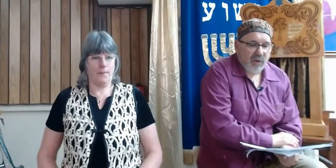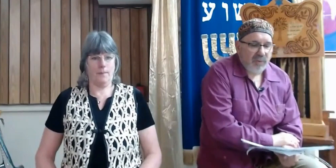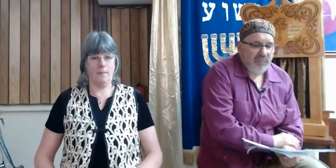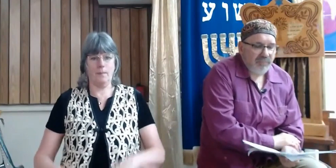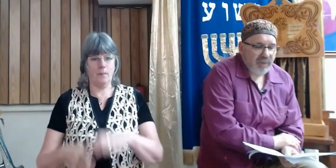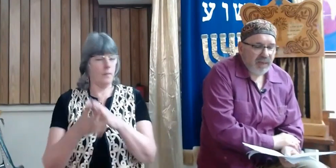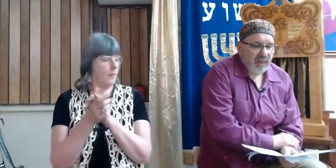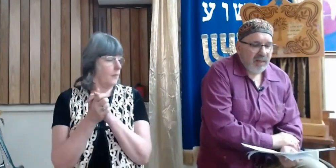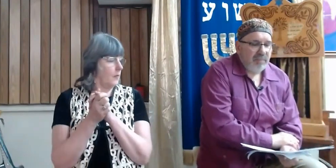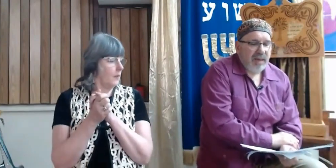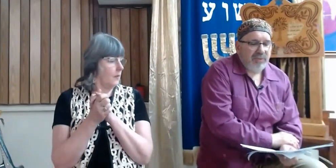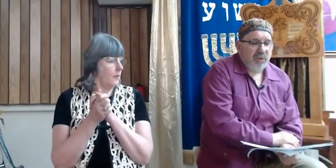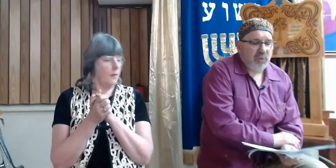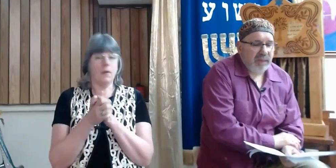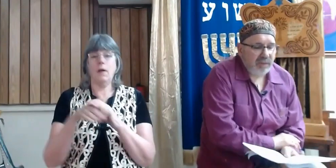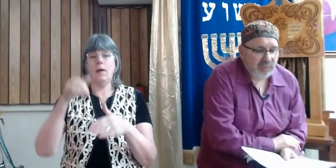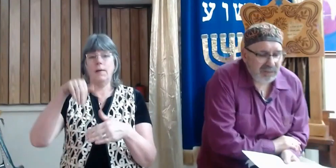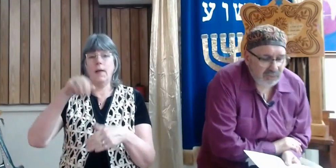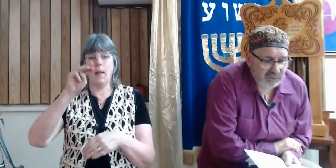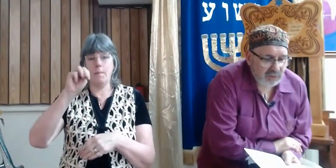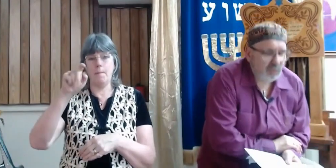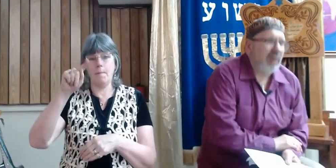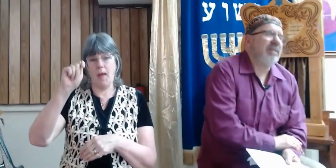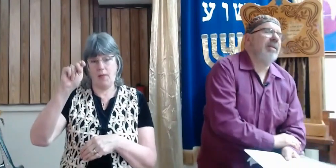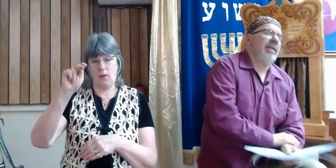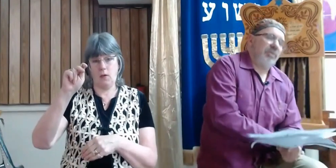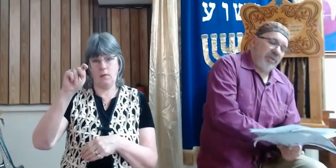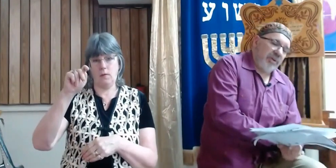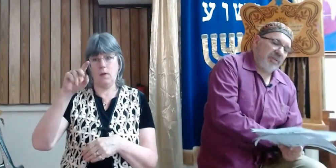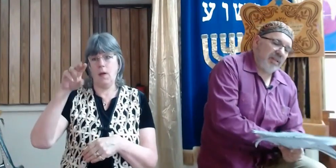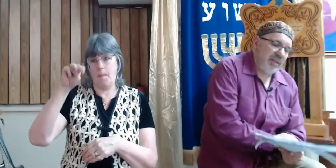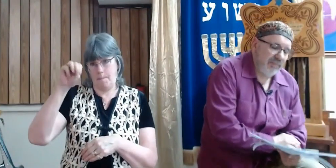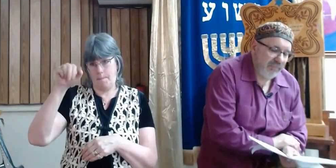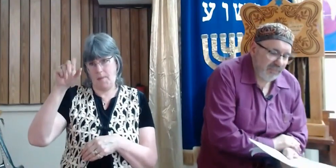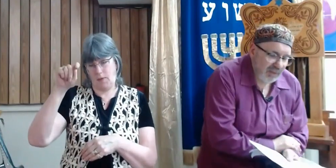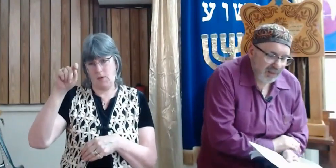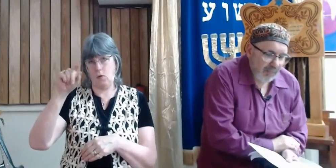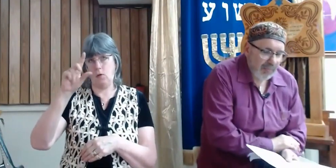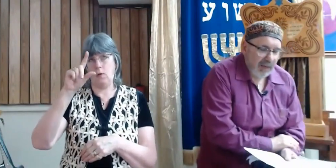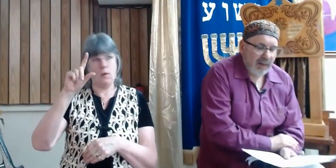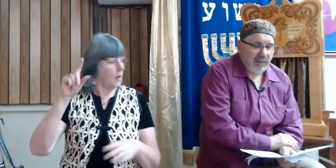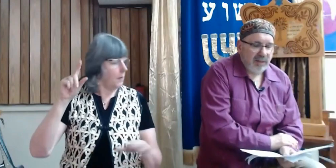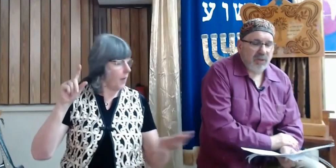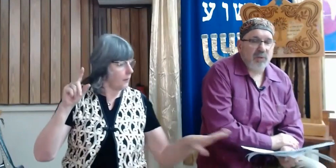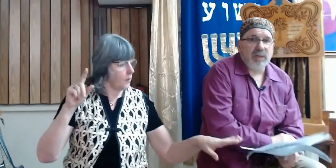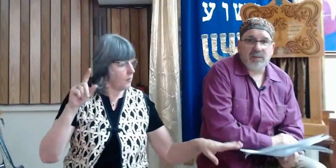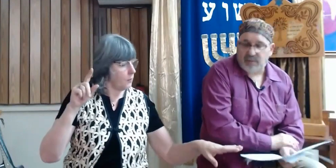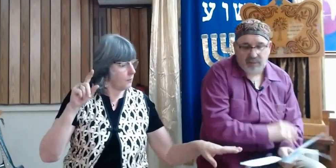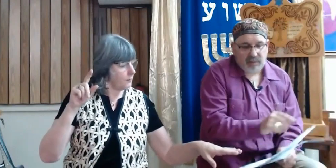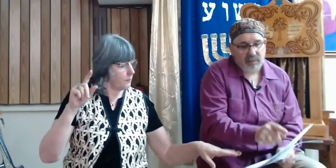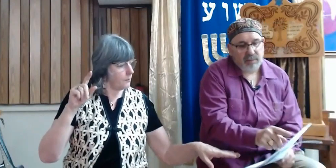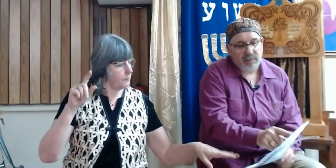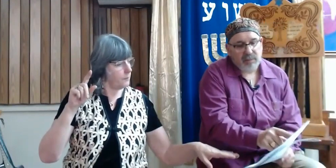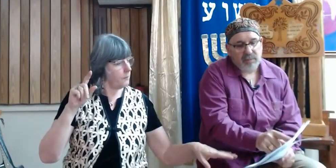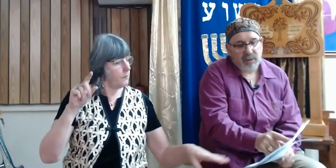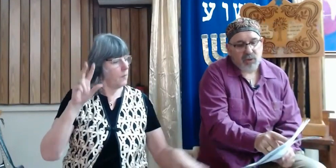So, in Matthew 23, 29 to 30, Yeshua,